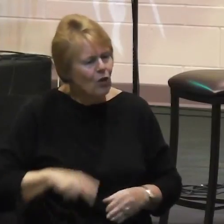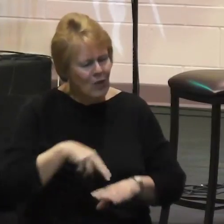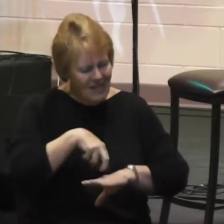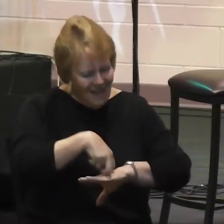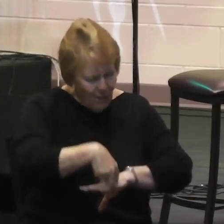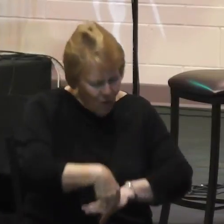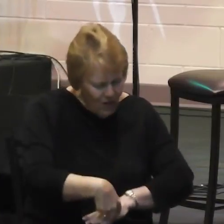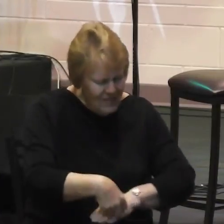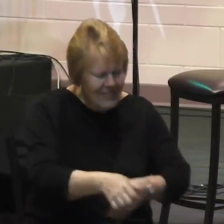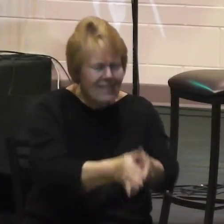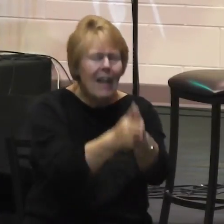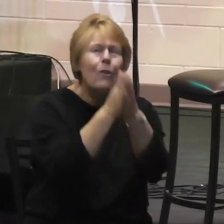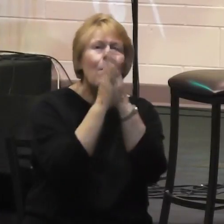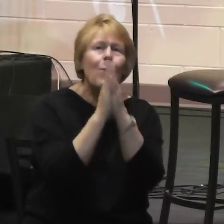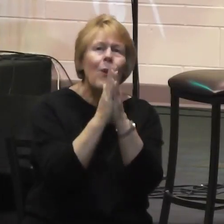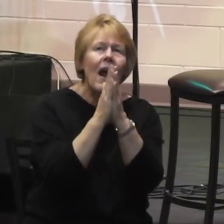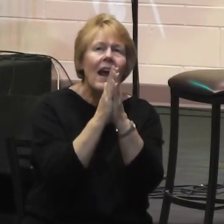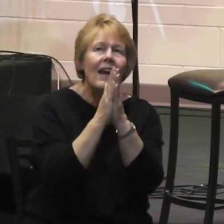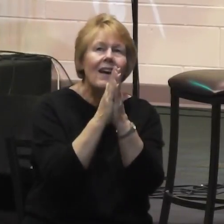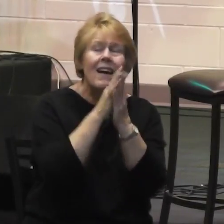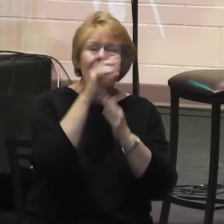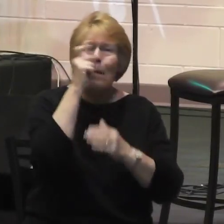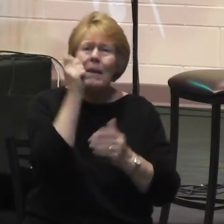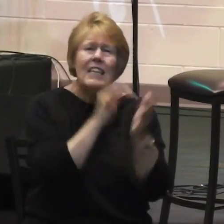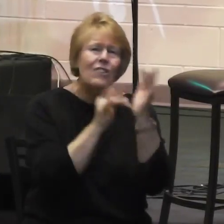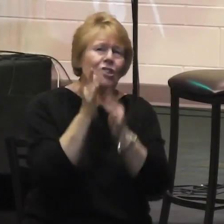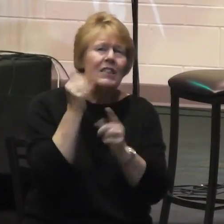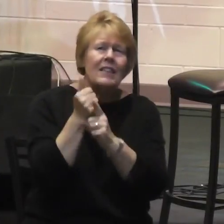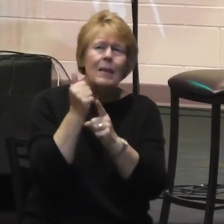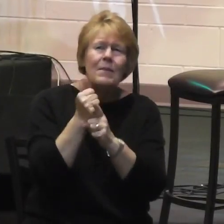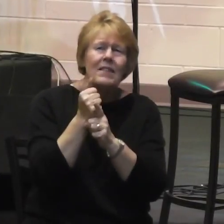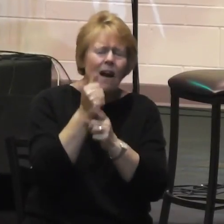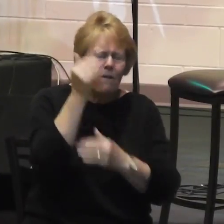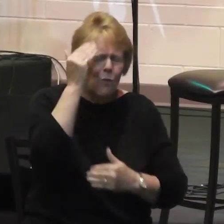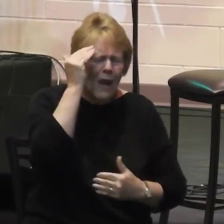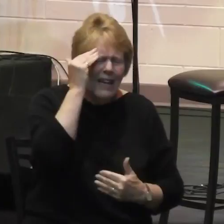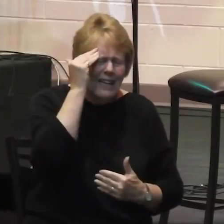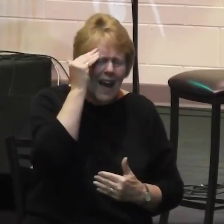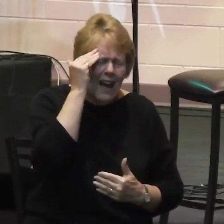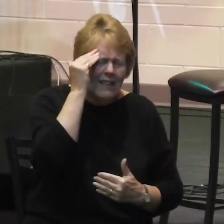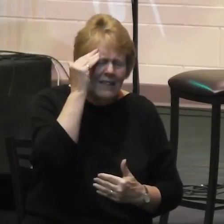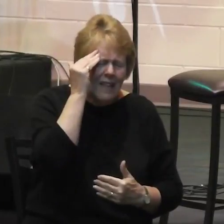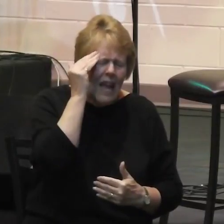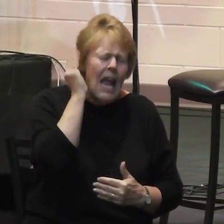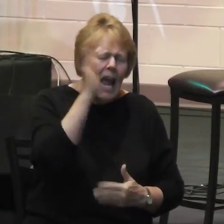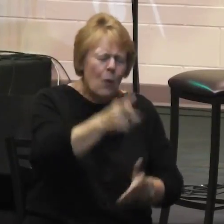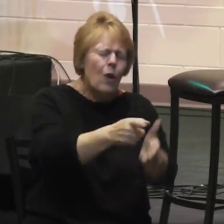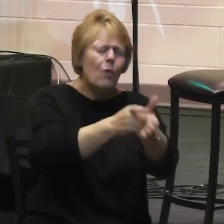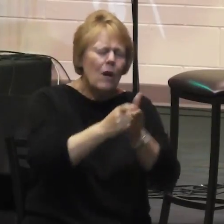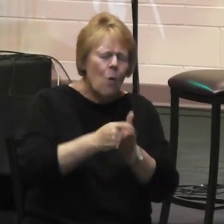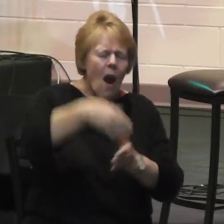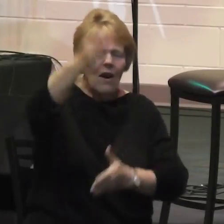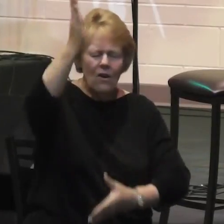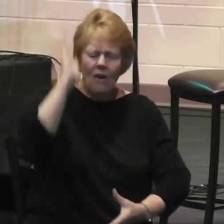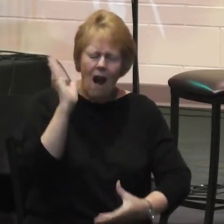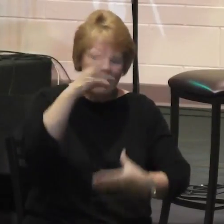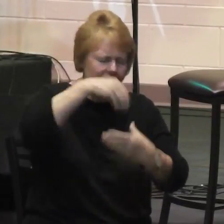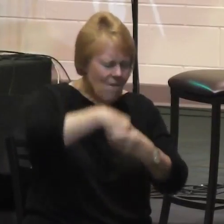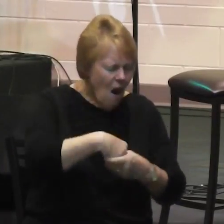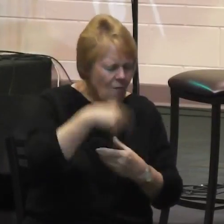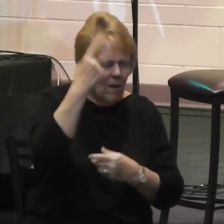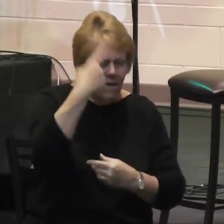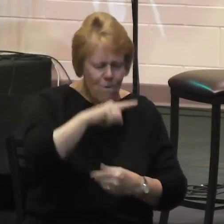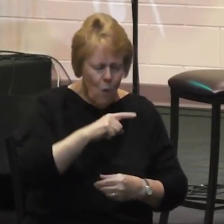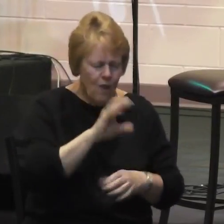because he recognized that it would need divine intervention for the church to